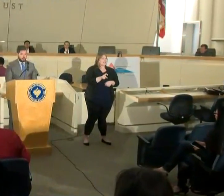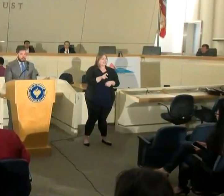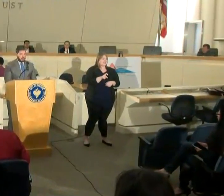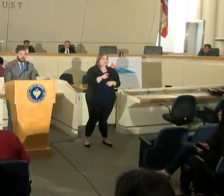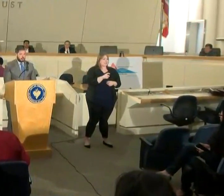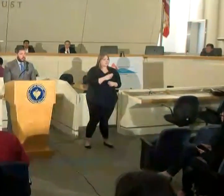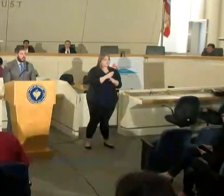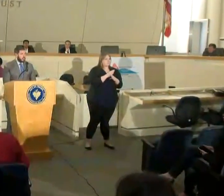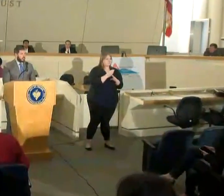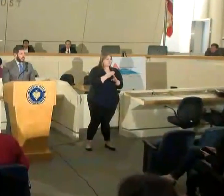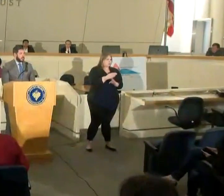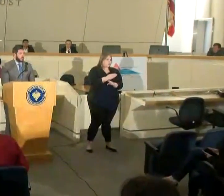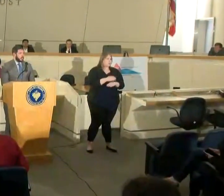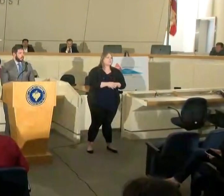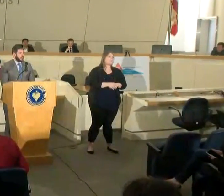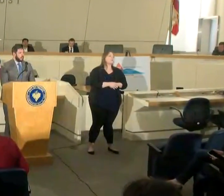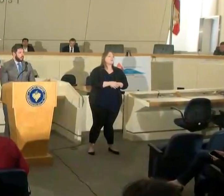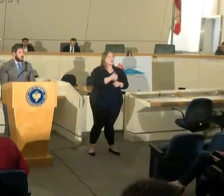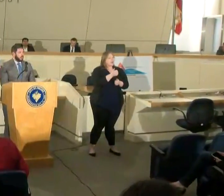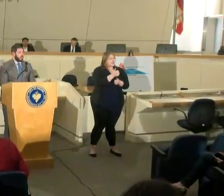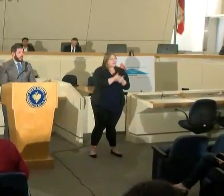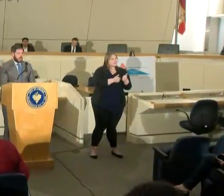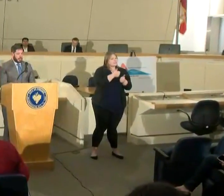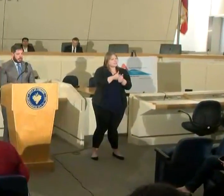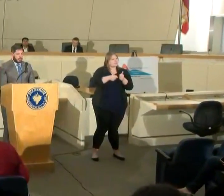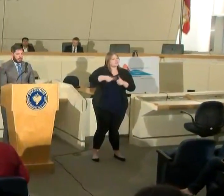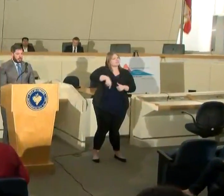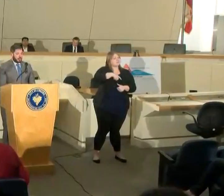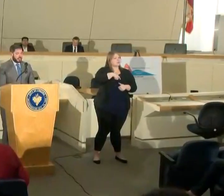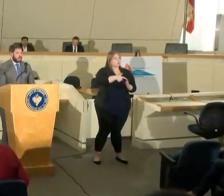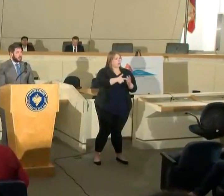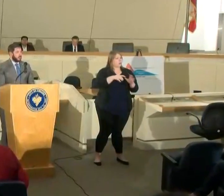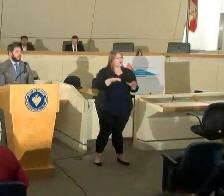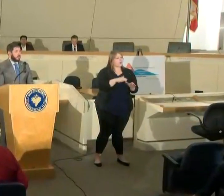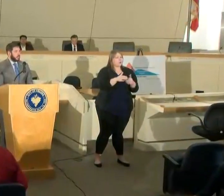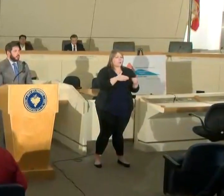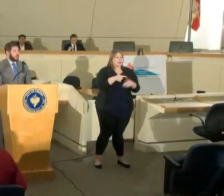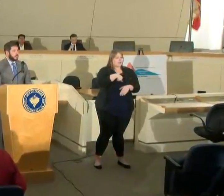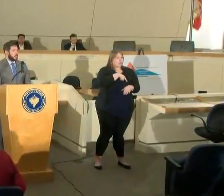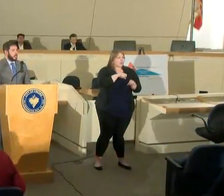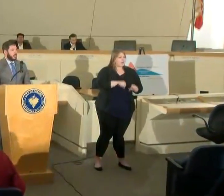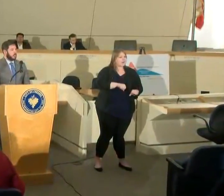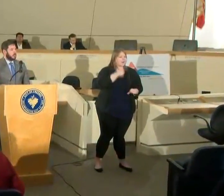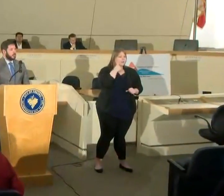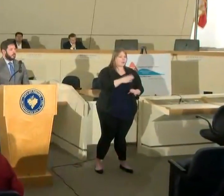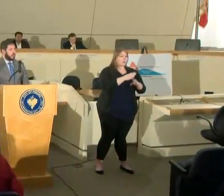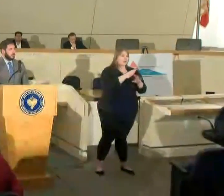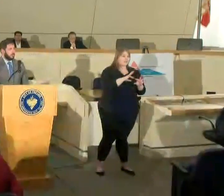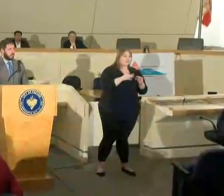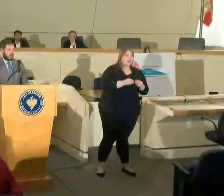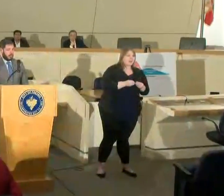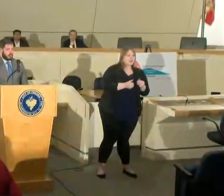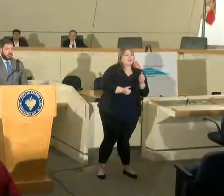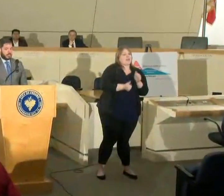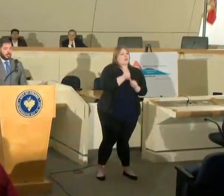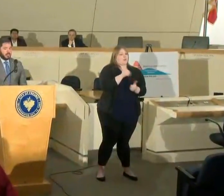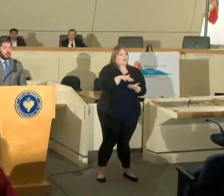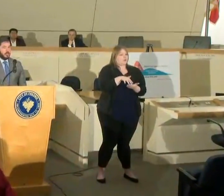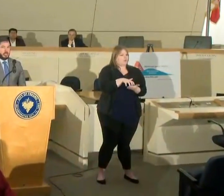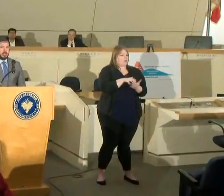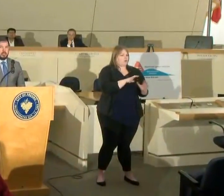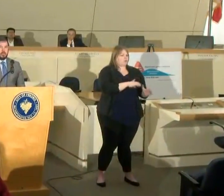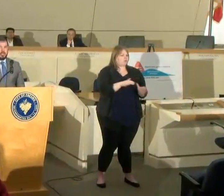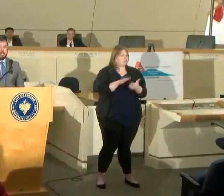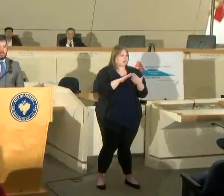fight it so each of us must do what we can to protect our families and our most vulnerable communities